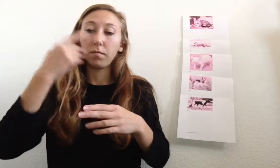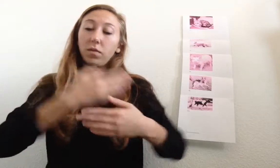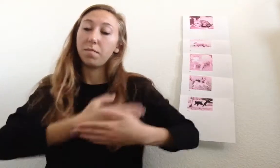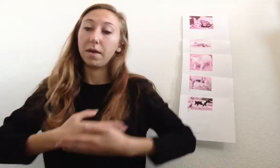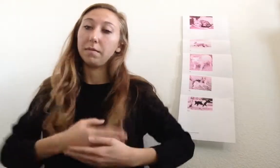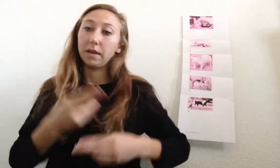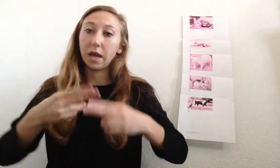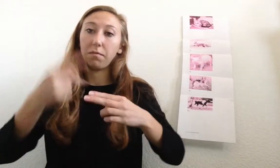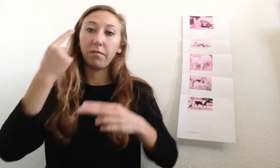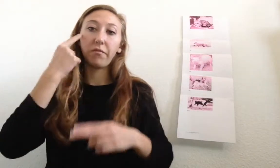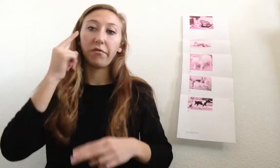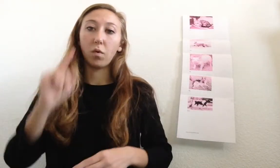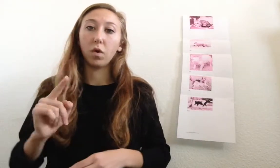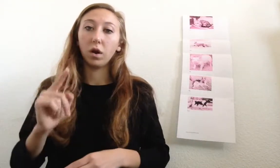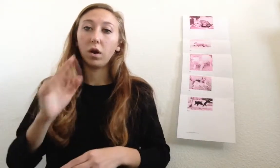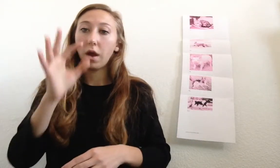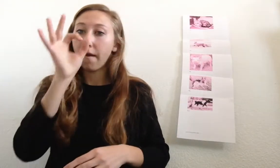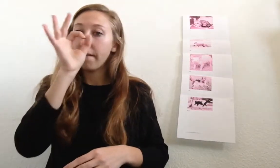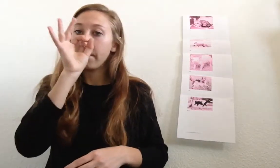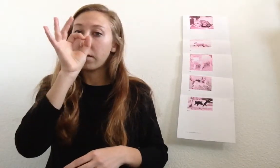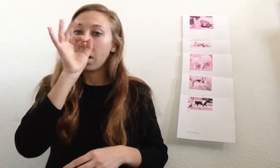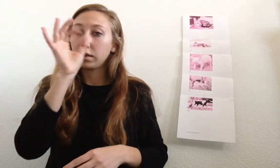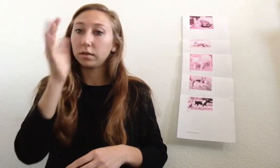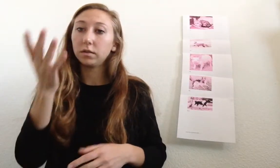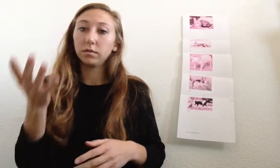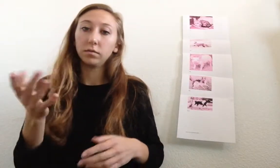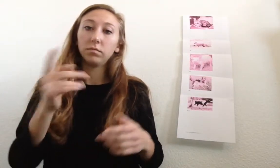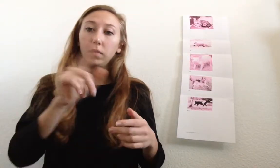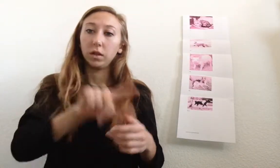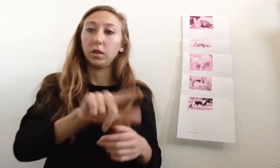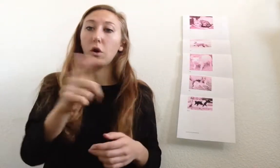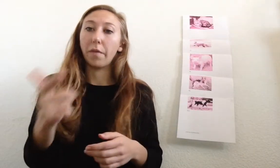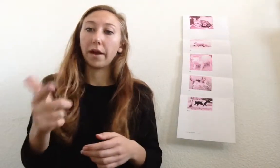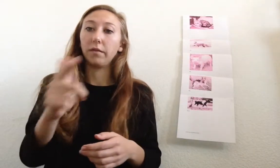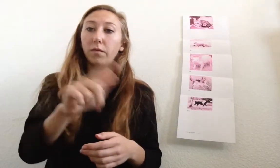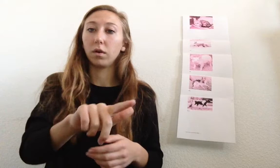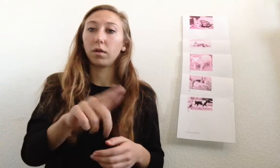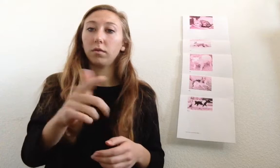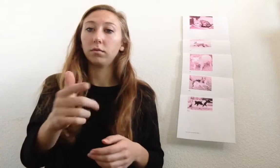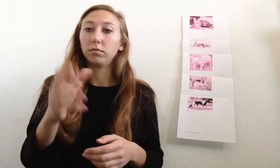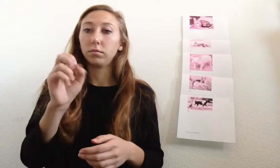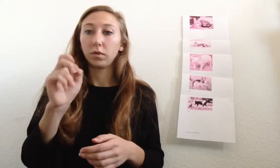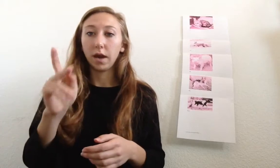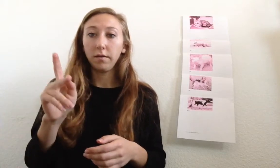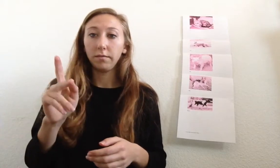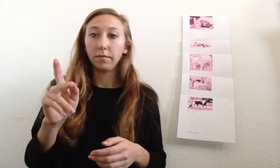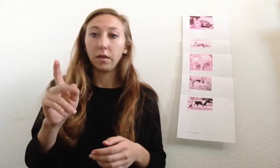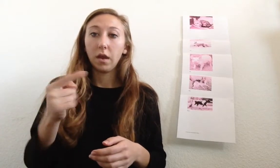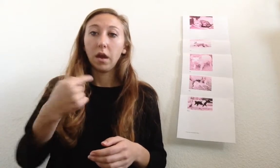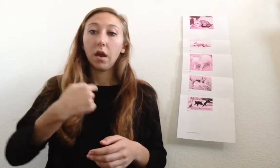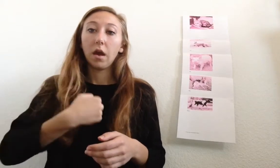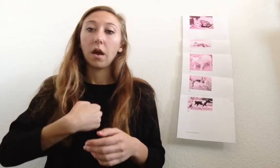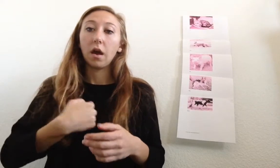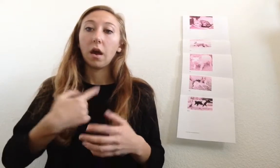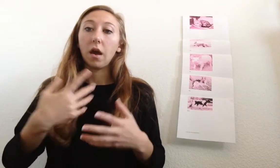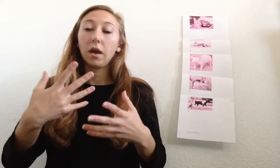the baby name for box. Go back and forth. Okay? I